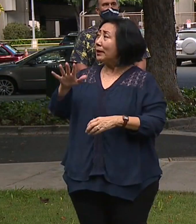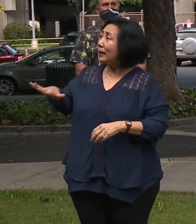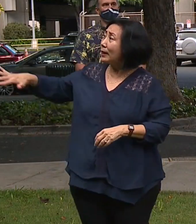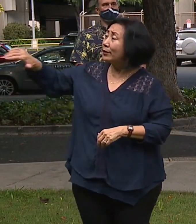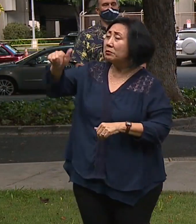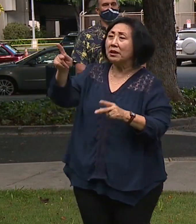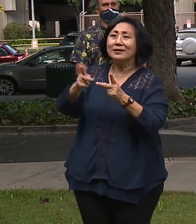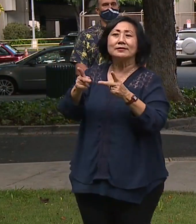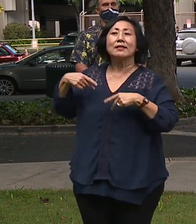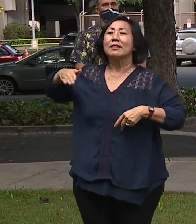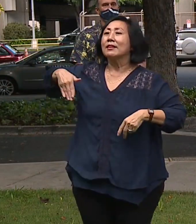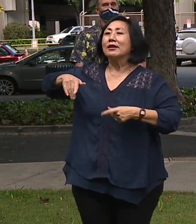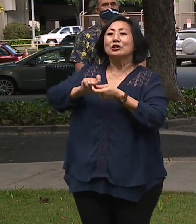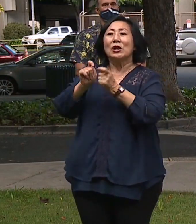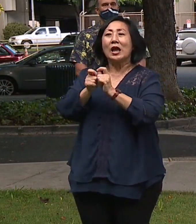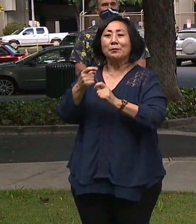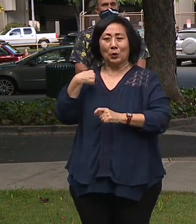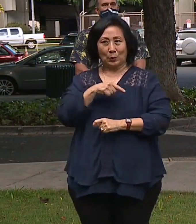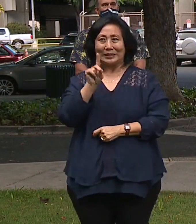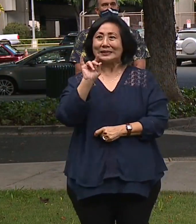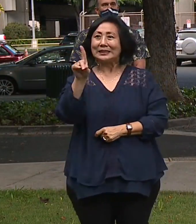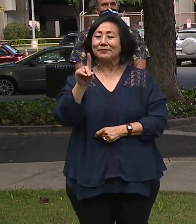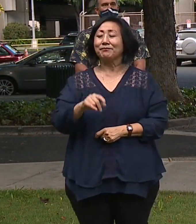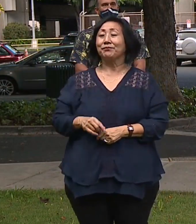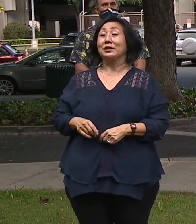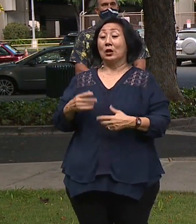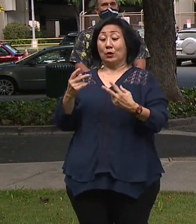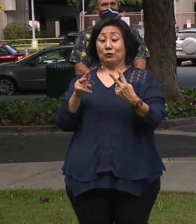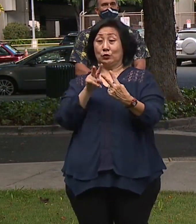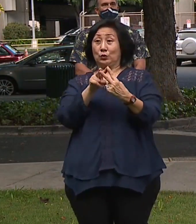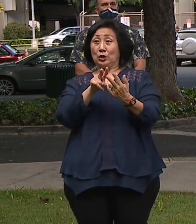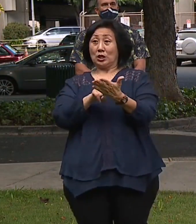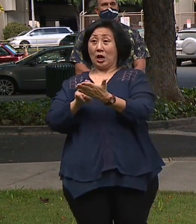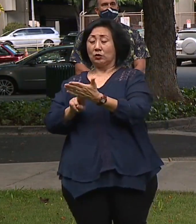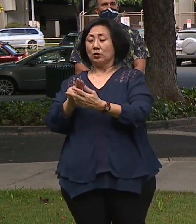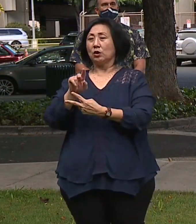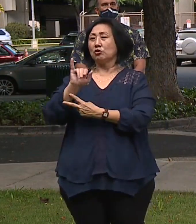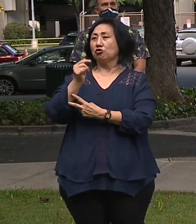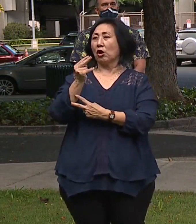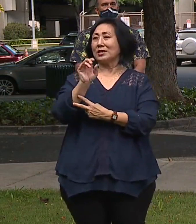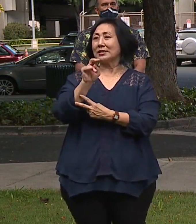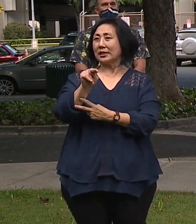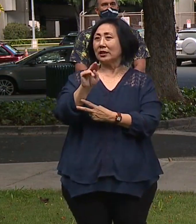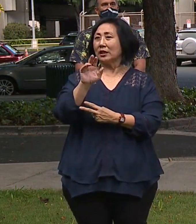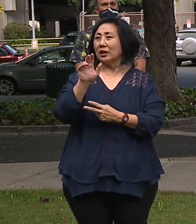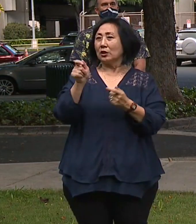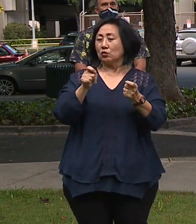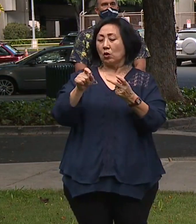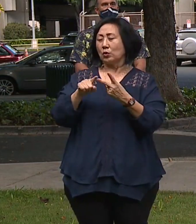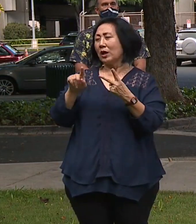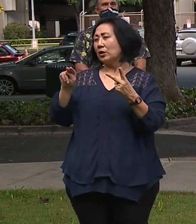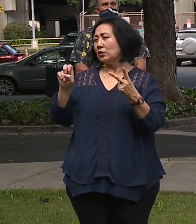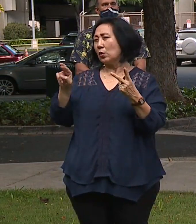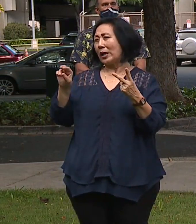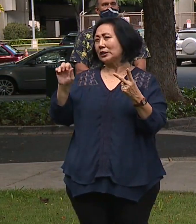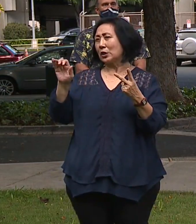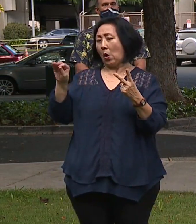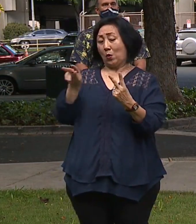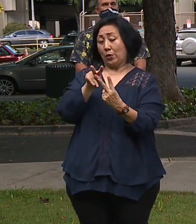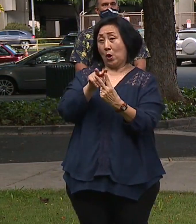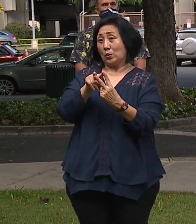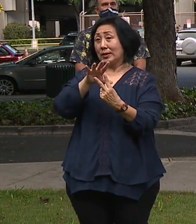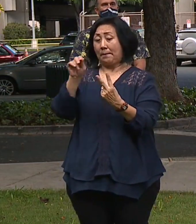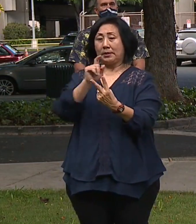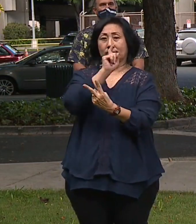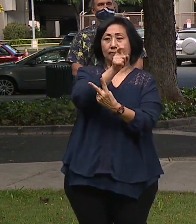have not done it. We did it. But now we've awarded two contracts, one to Johnson Controls, one to Noresco, to look